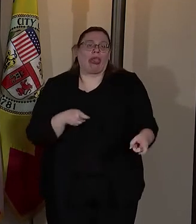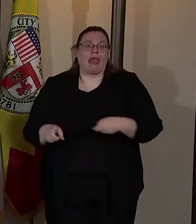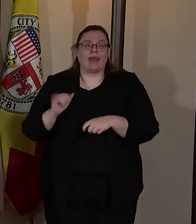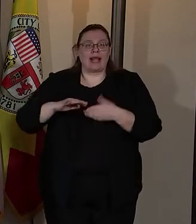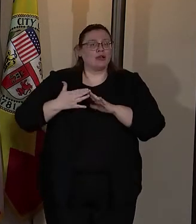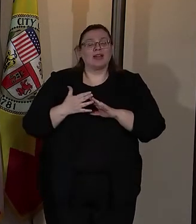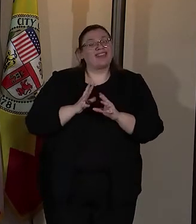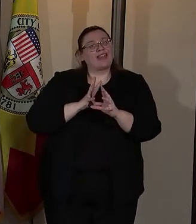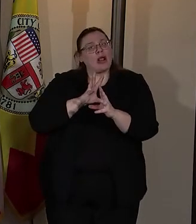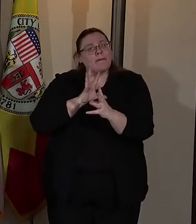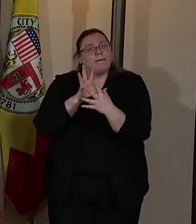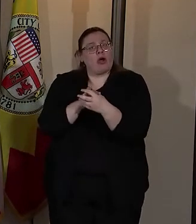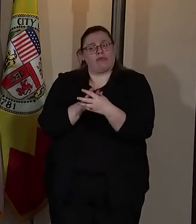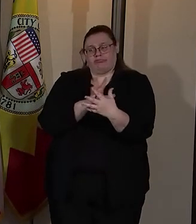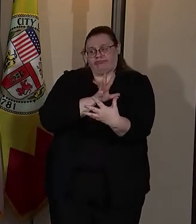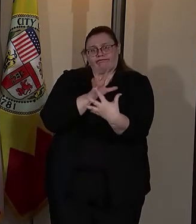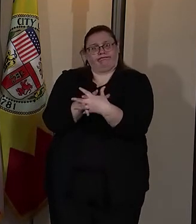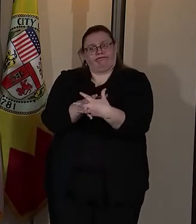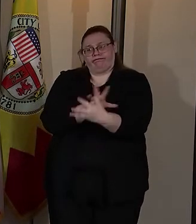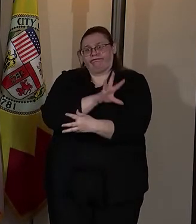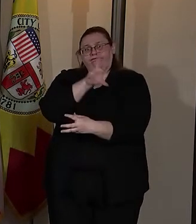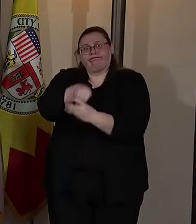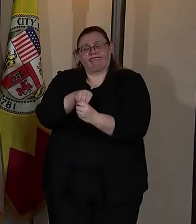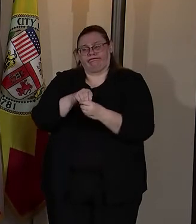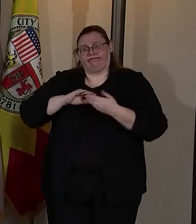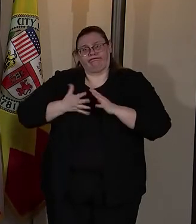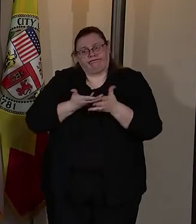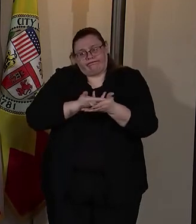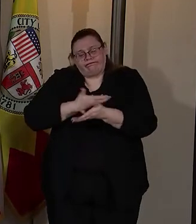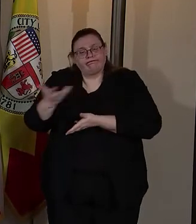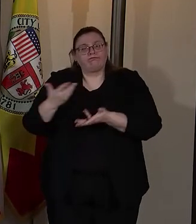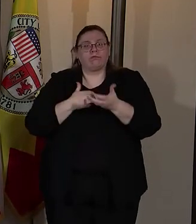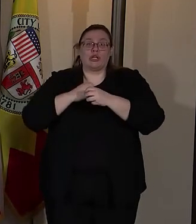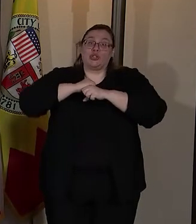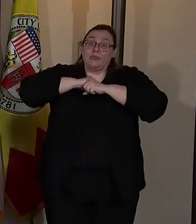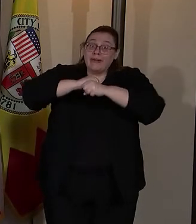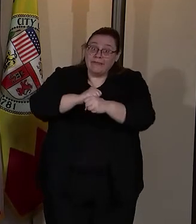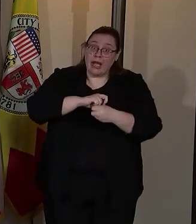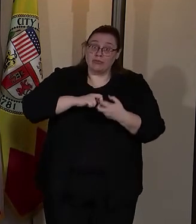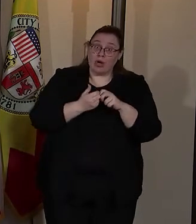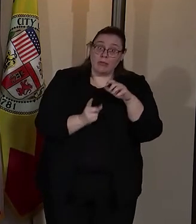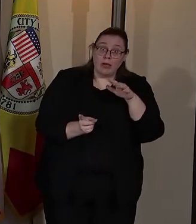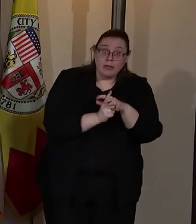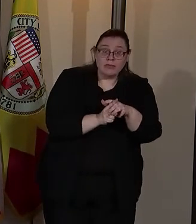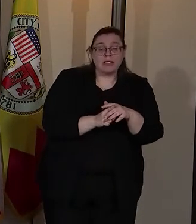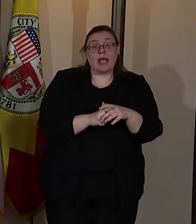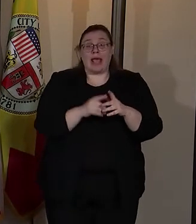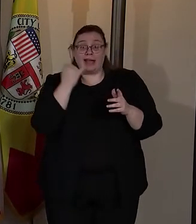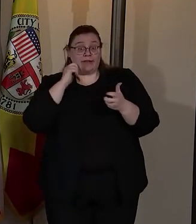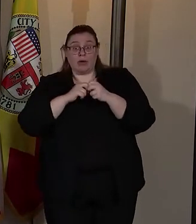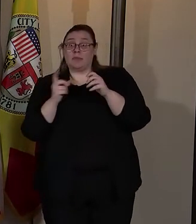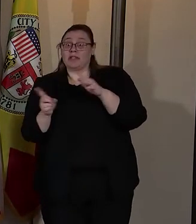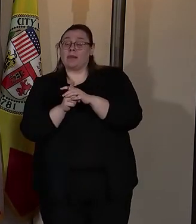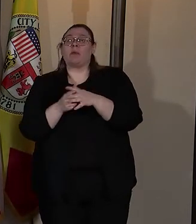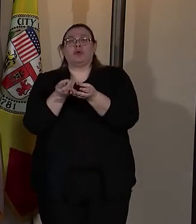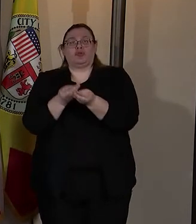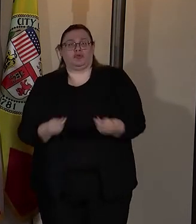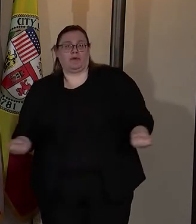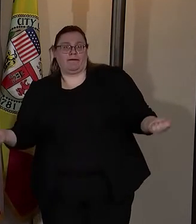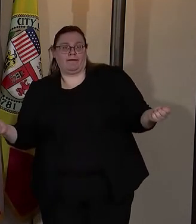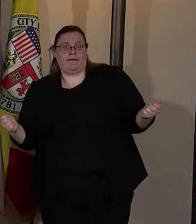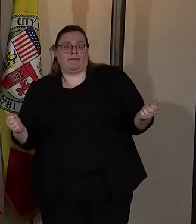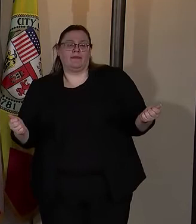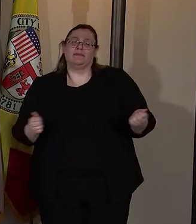part of the community. They're part of the fabric and they're to help prevent problems and to help solve them, uh, when they arrive. So,